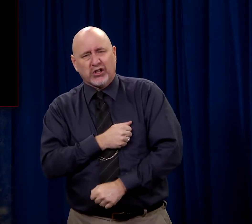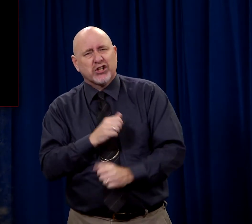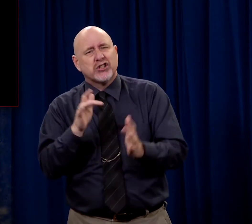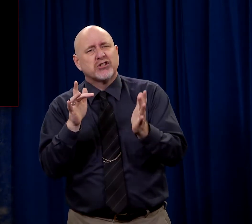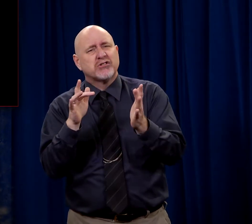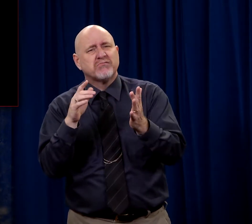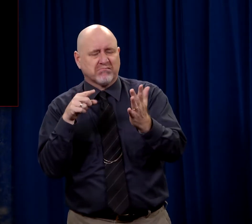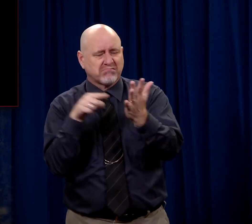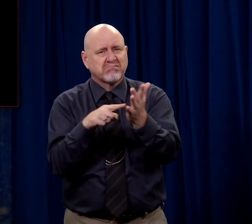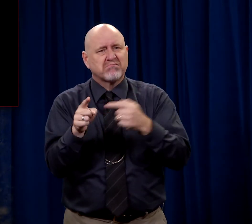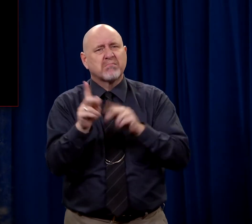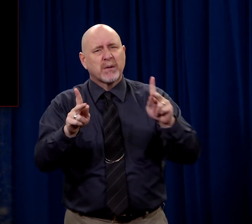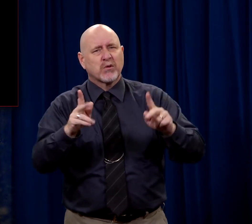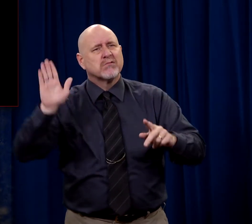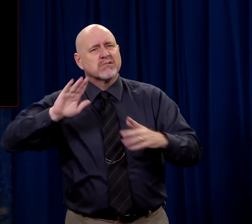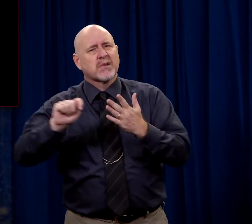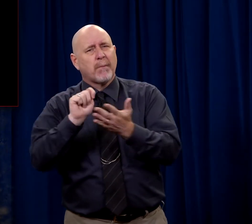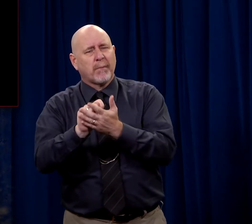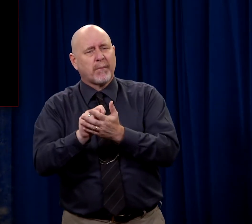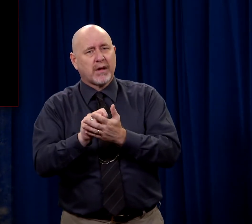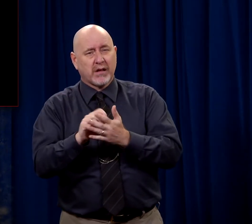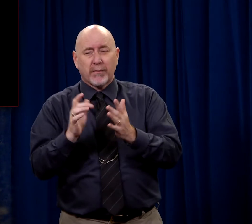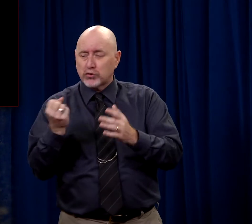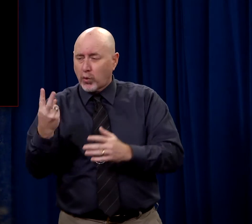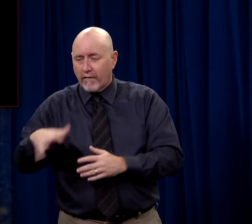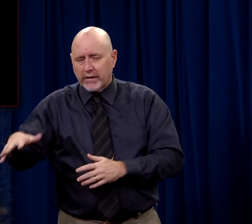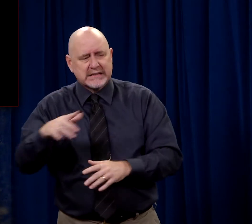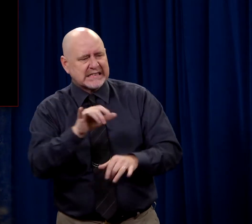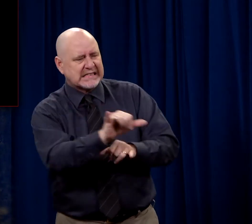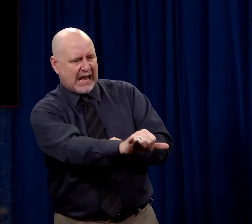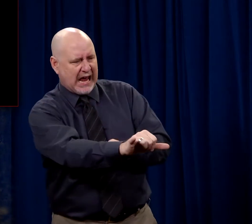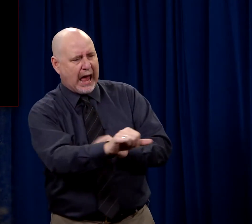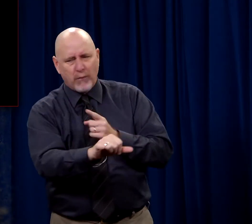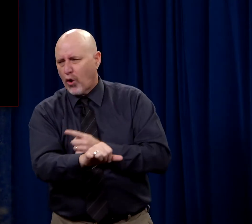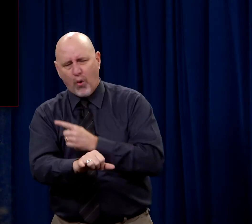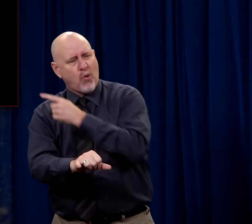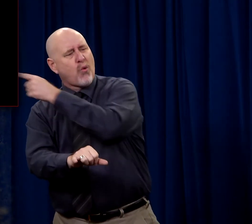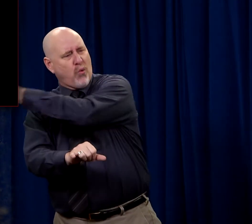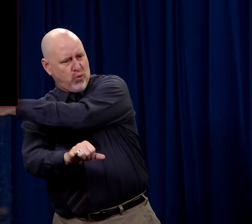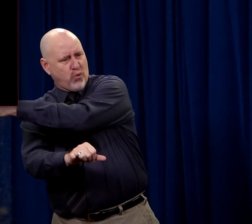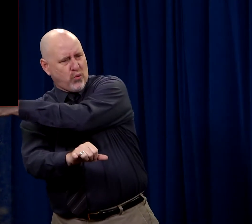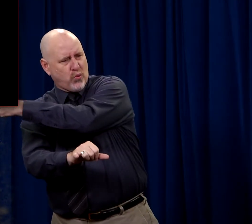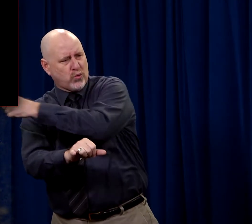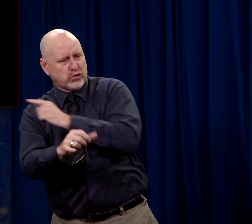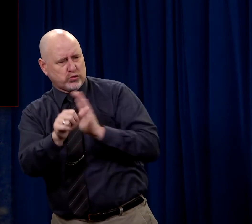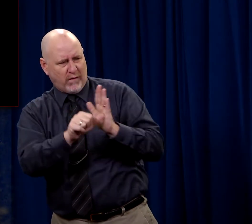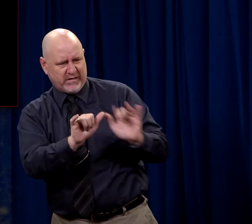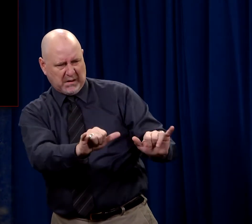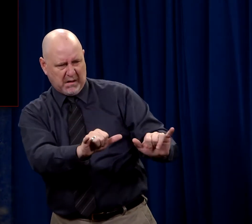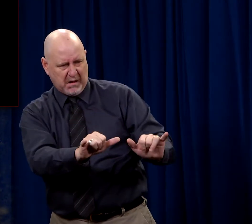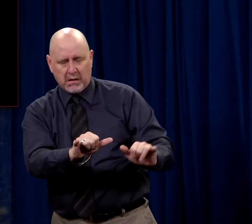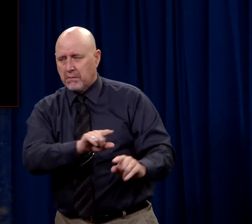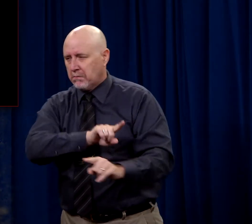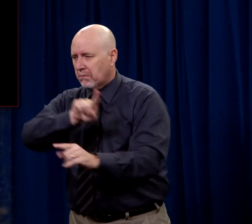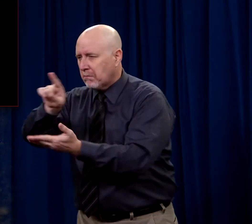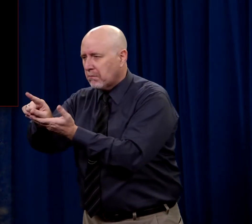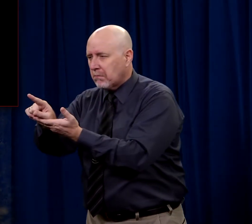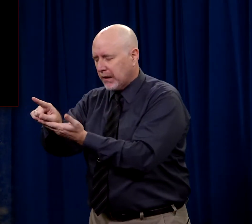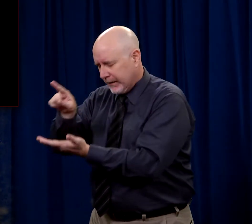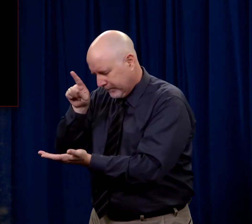you. And Jesus has His disciples, apostles to stay there. And says, now I'm going to go a little farther. And He goes and He falls